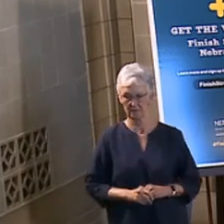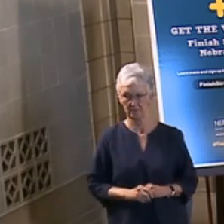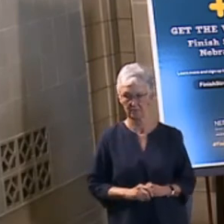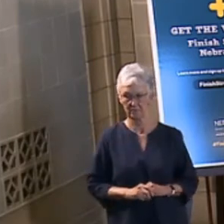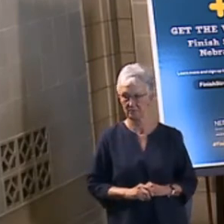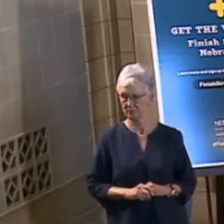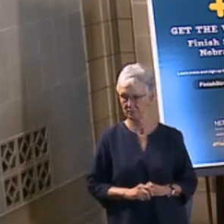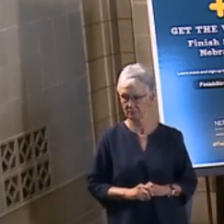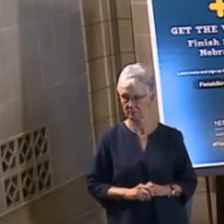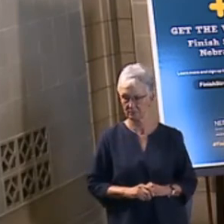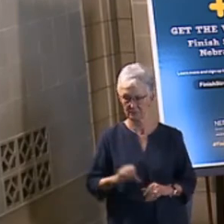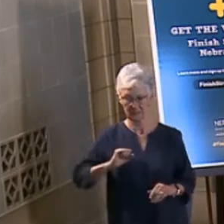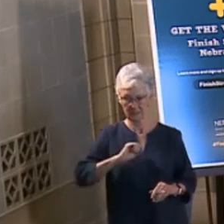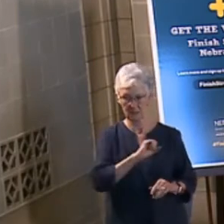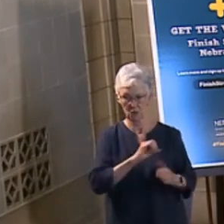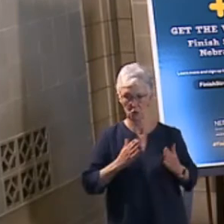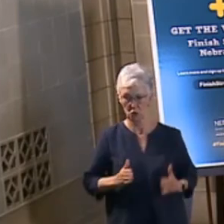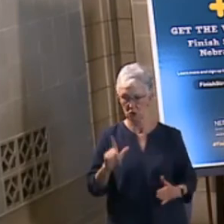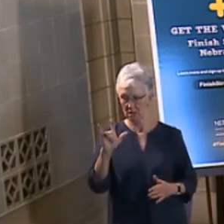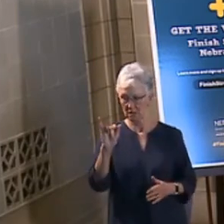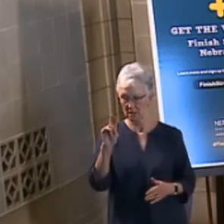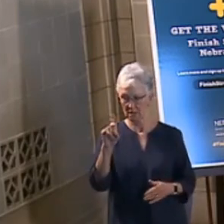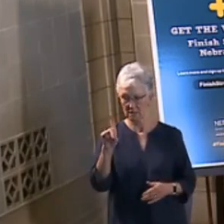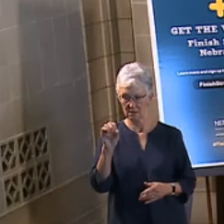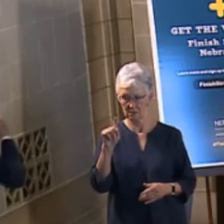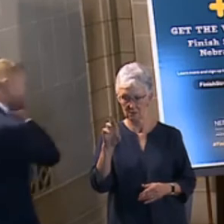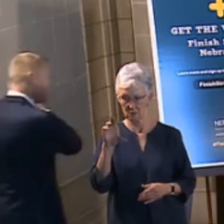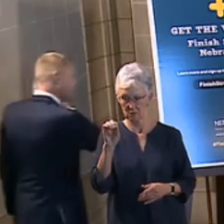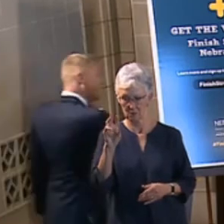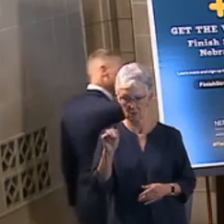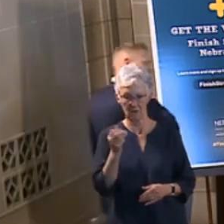And, Senator Lindstrom, please come up and say a few words.